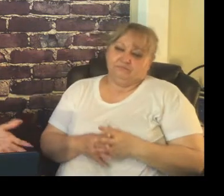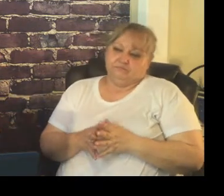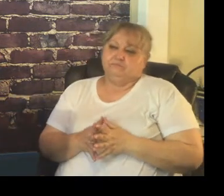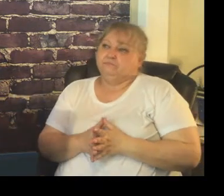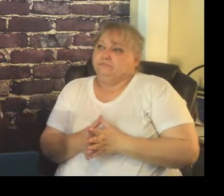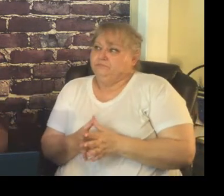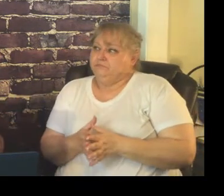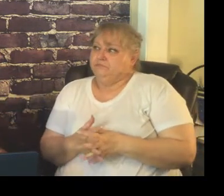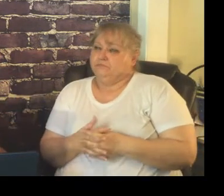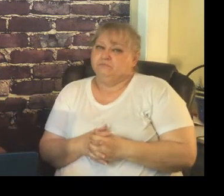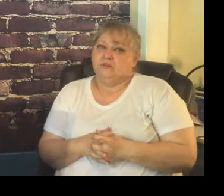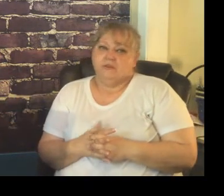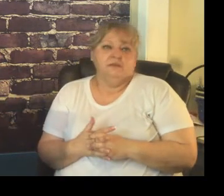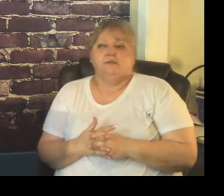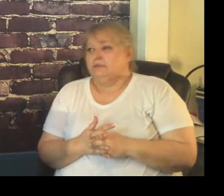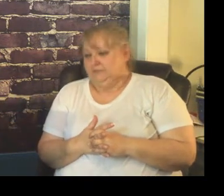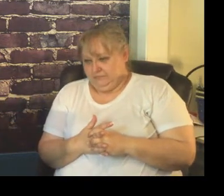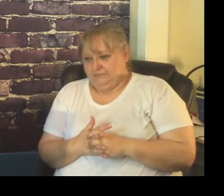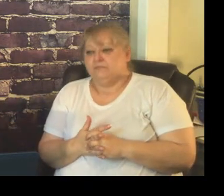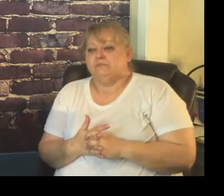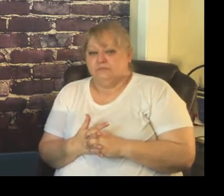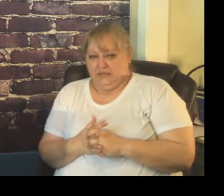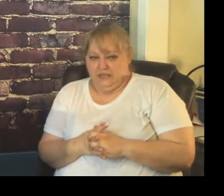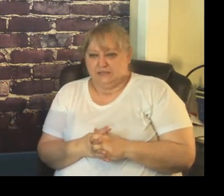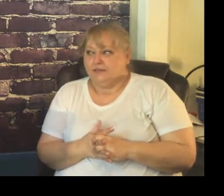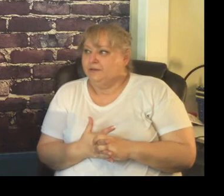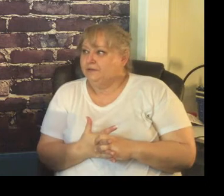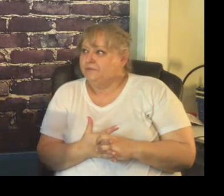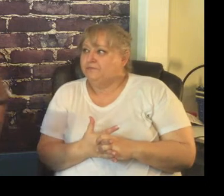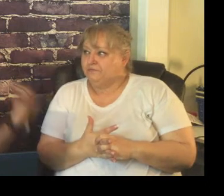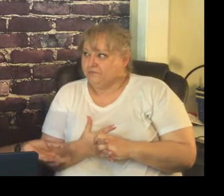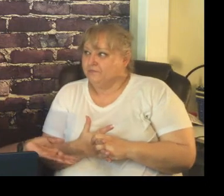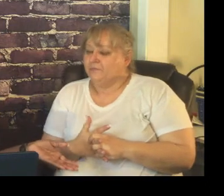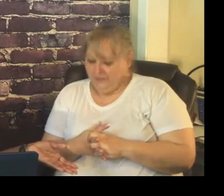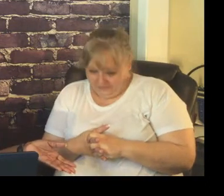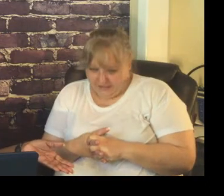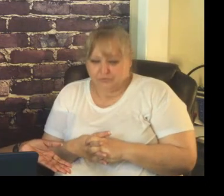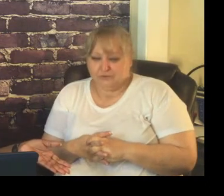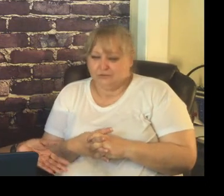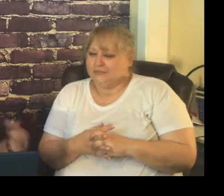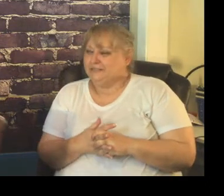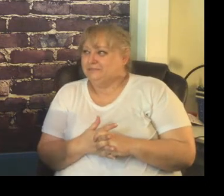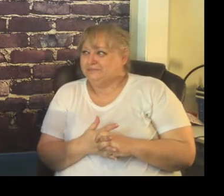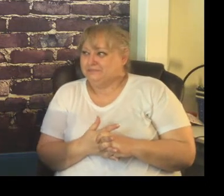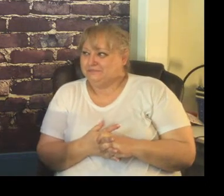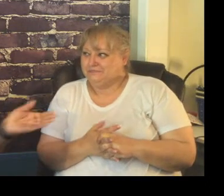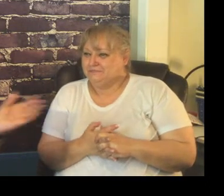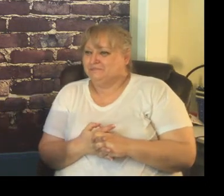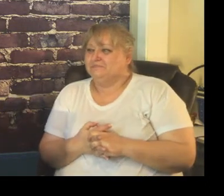when this is happening you're not going to the pencil sharpener you're not throwing trash absolutely you have to have